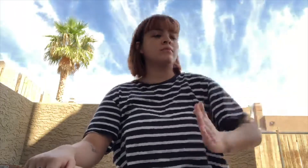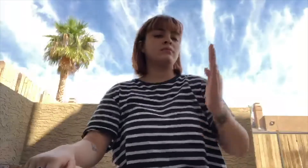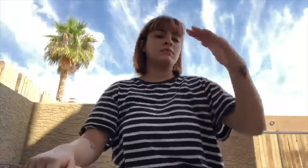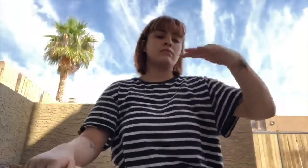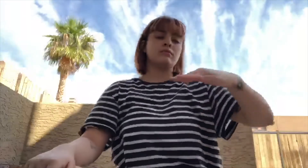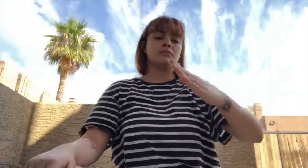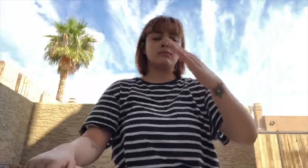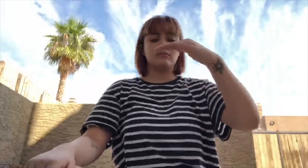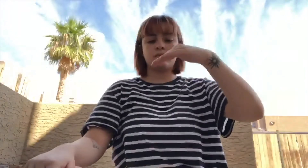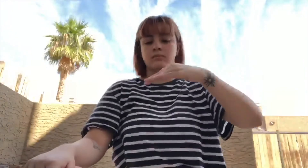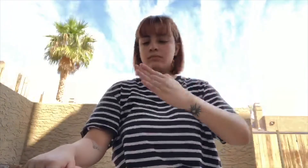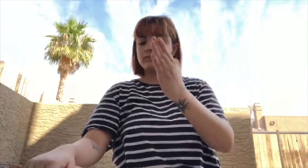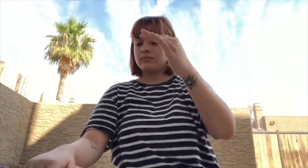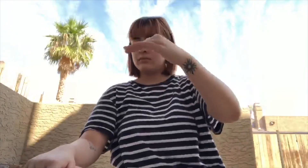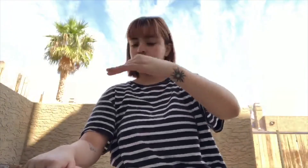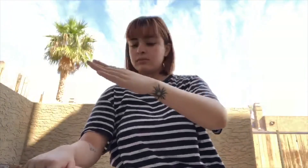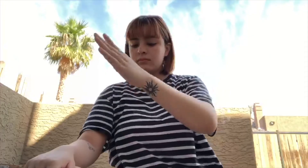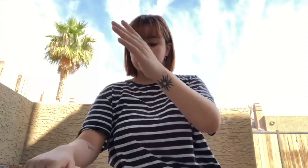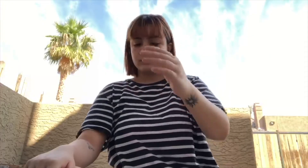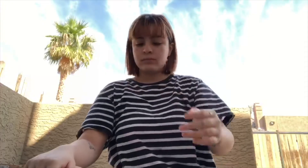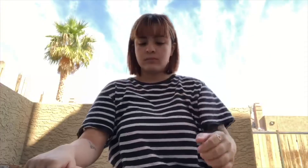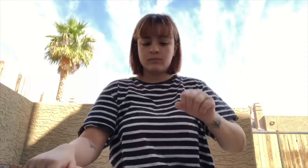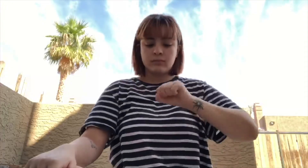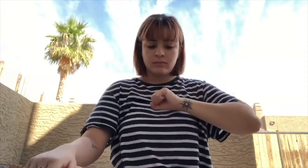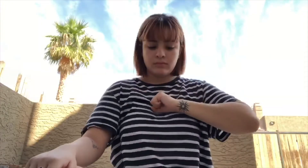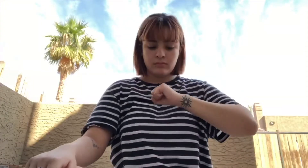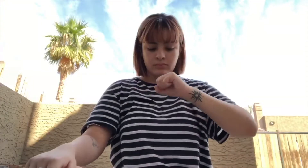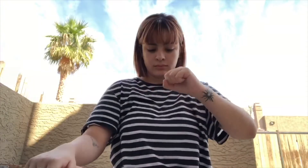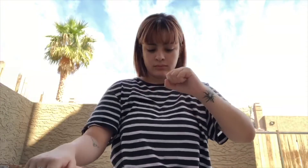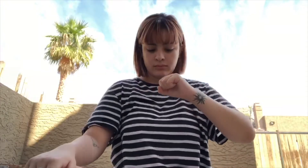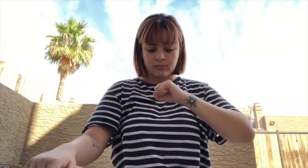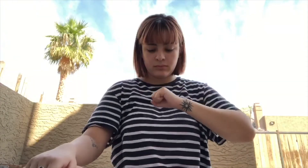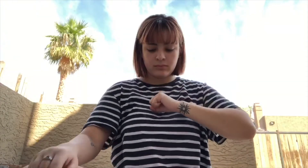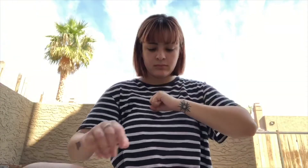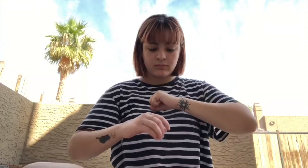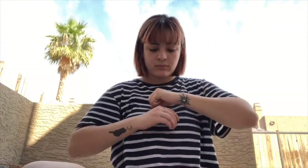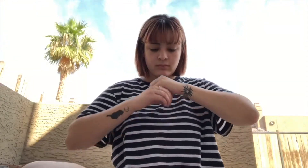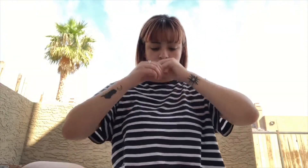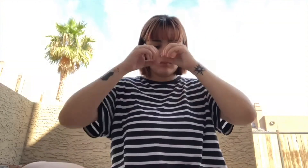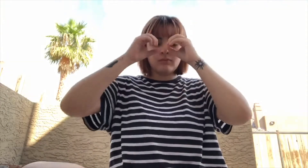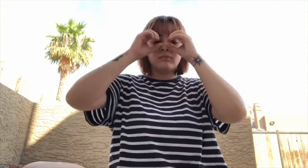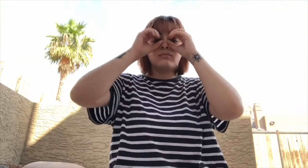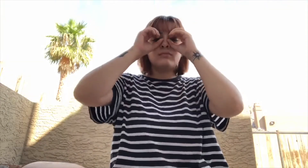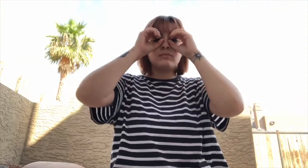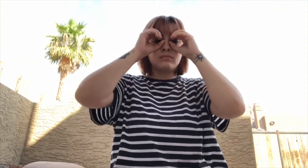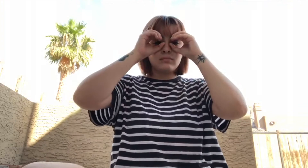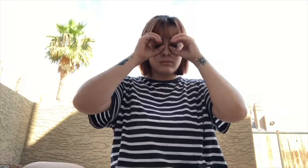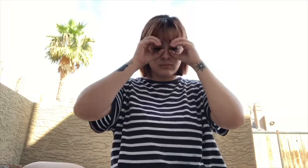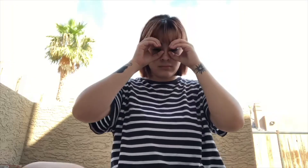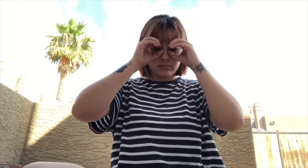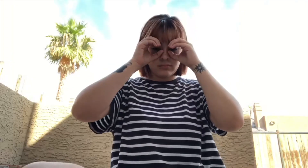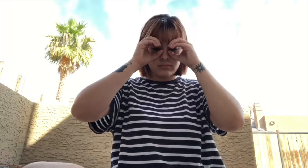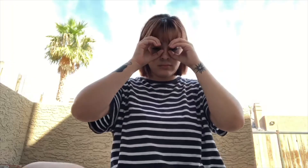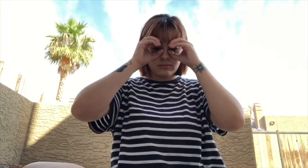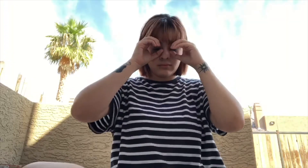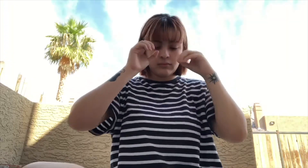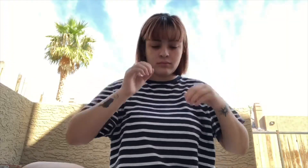like a tree toppled over found in a destitute state and made into a door again hinged again